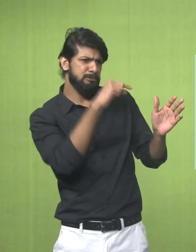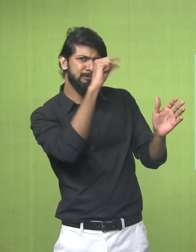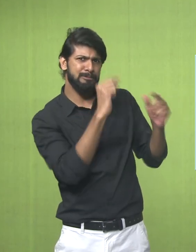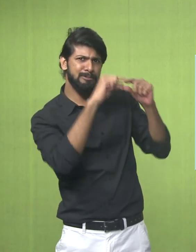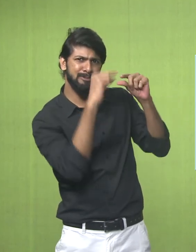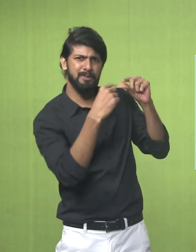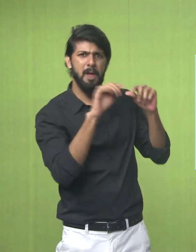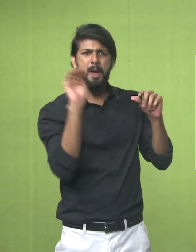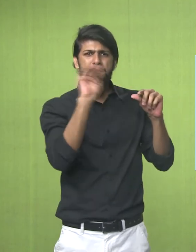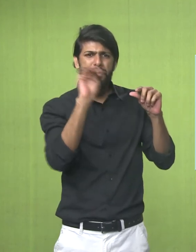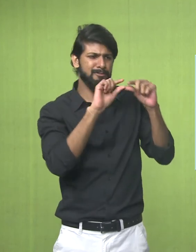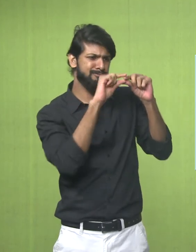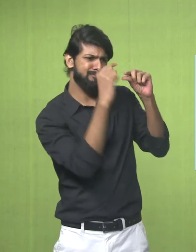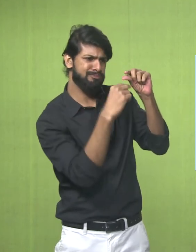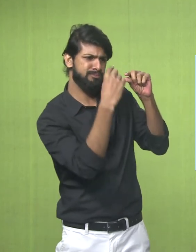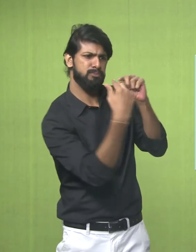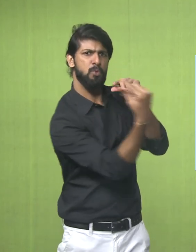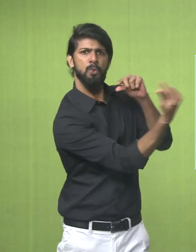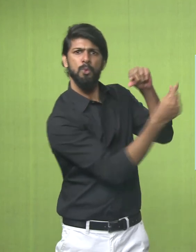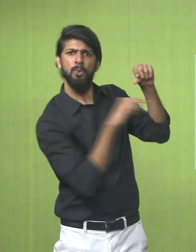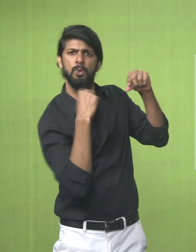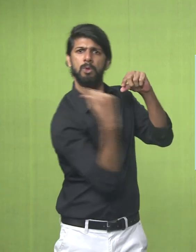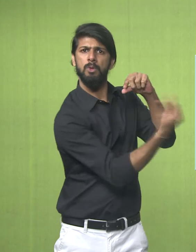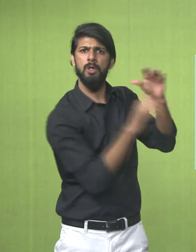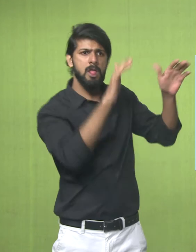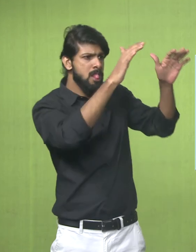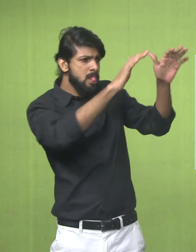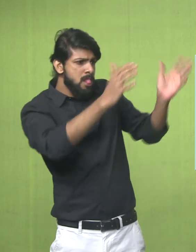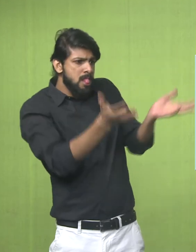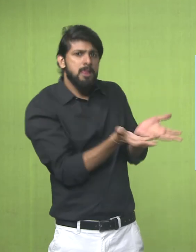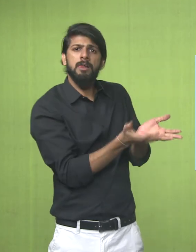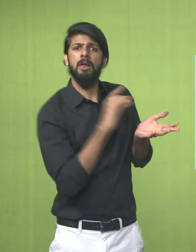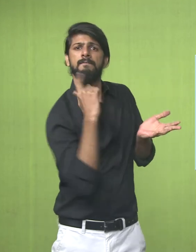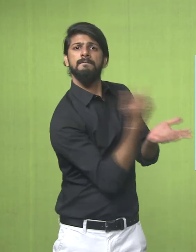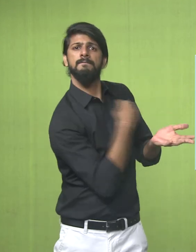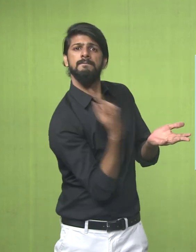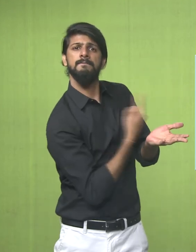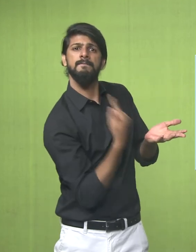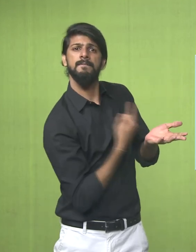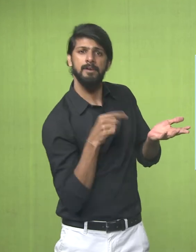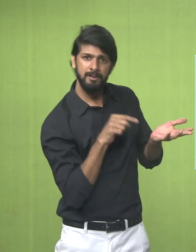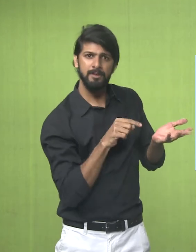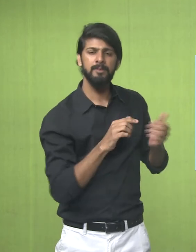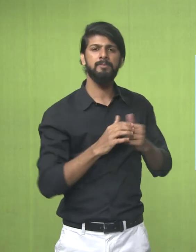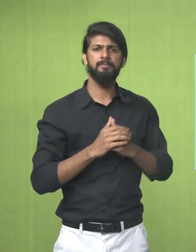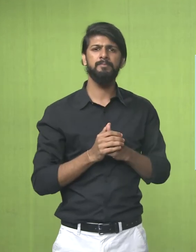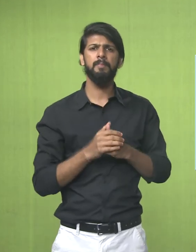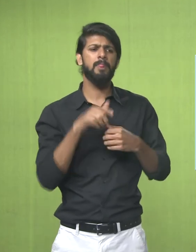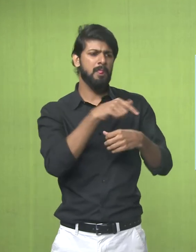The motif Of a snake Goes all around The serving pot